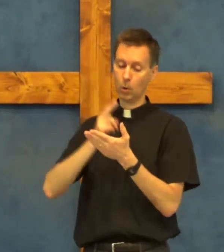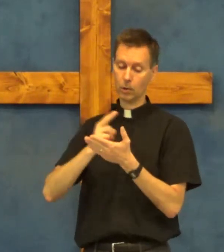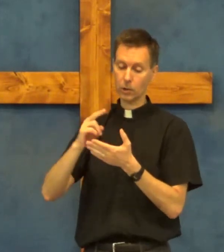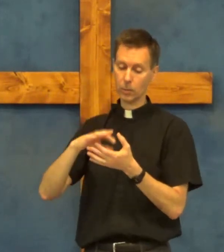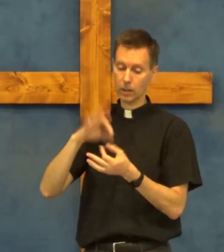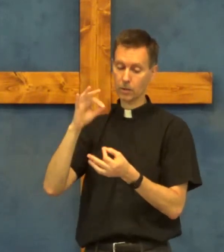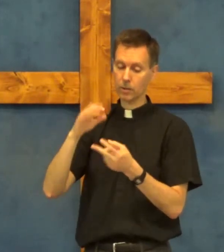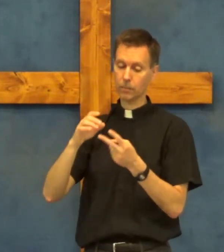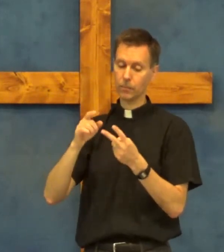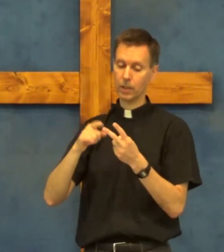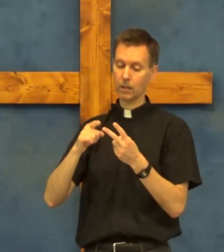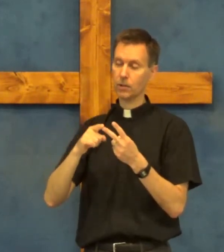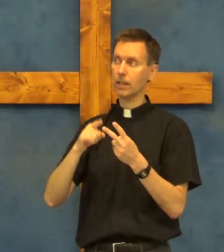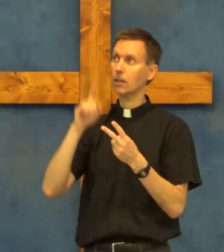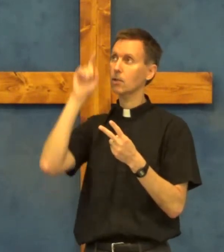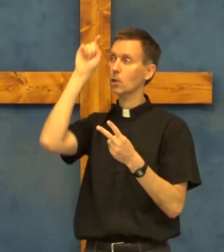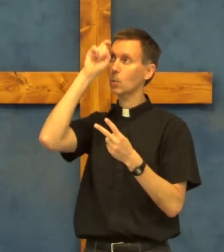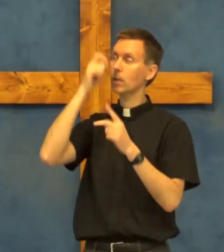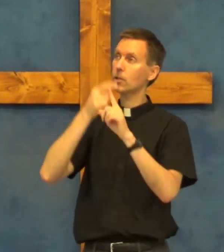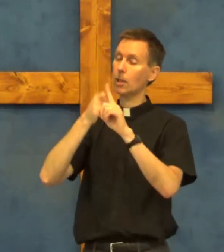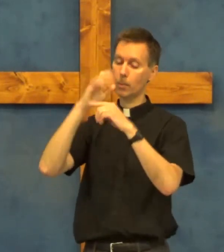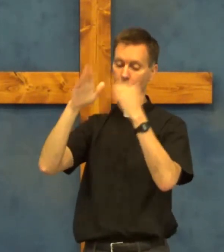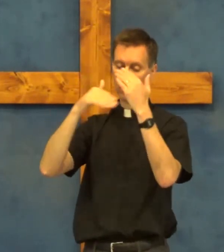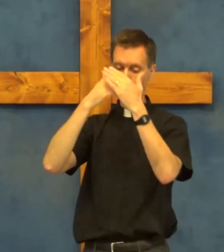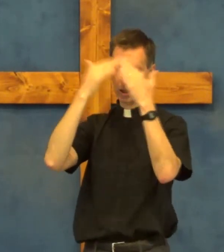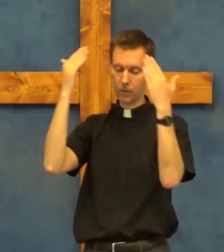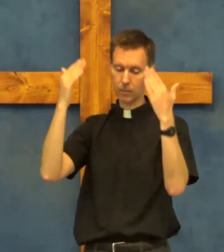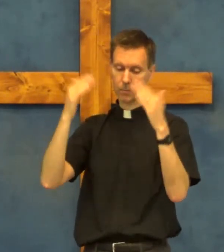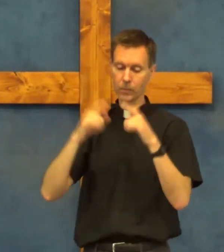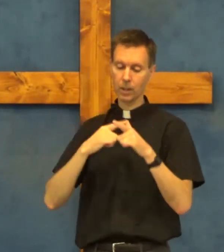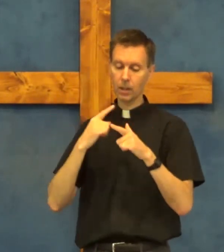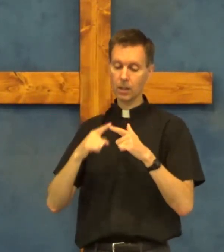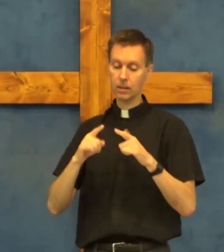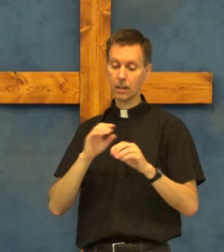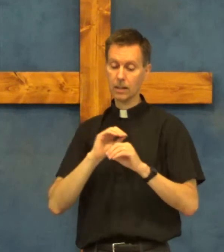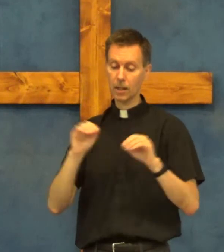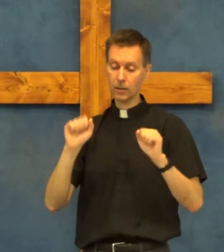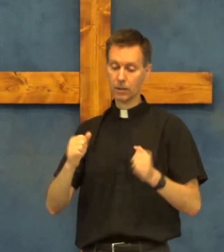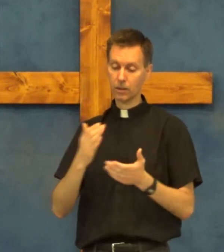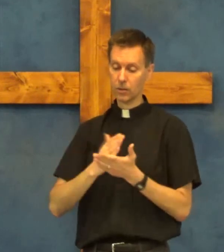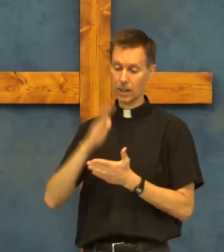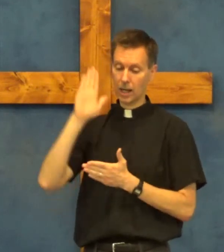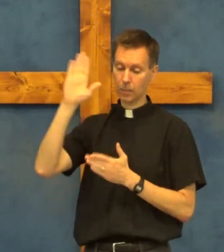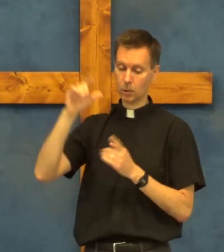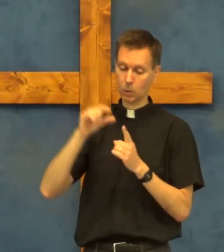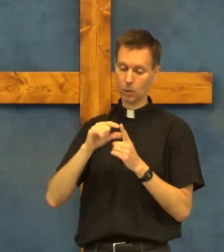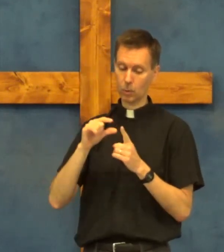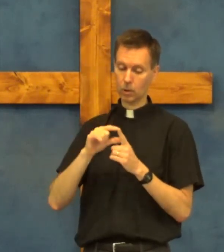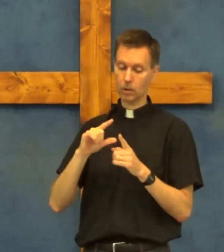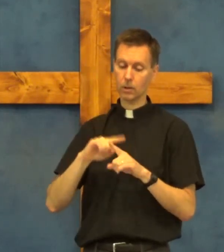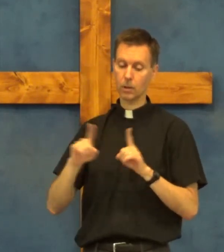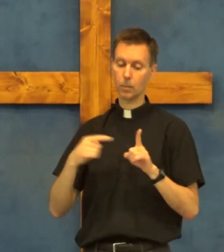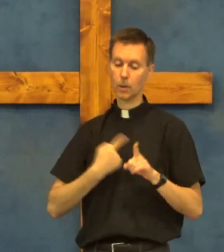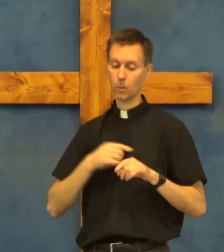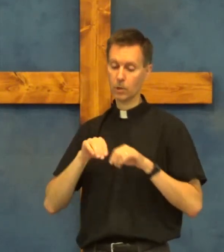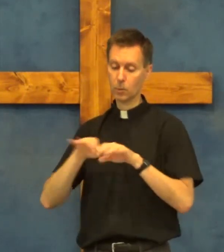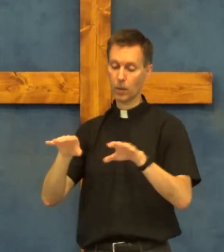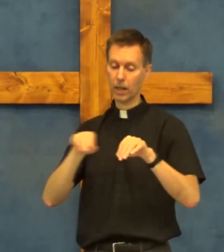Holy Spirit second wisdom from heaven then nothing can stop your word but we spread